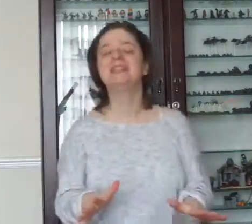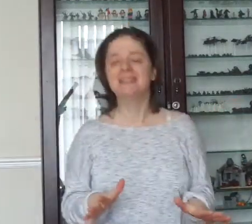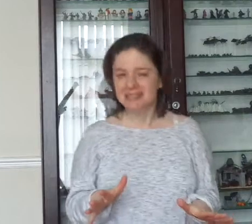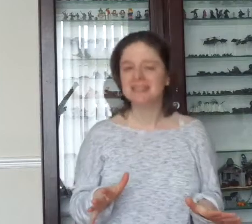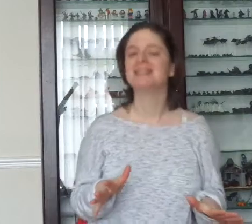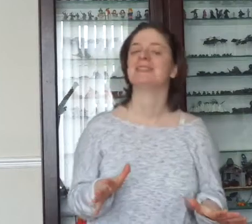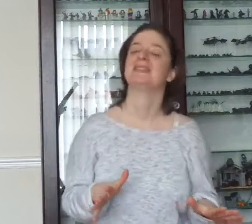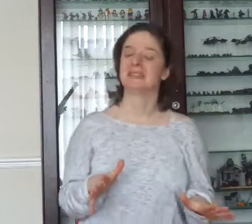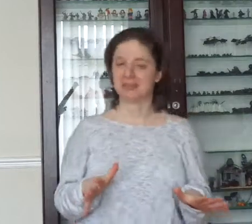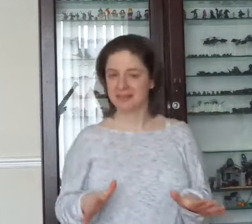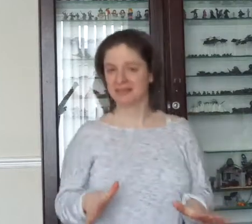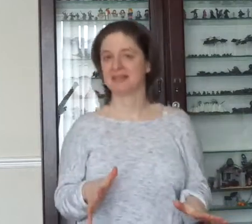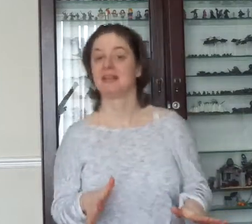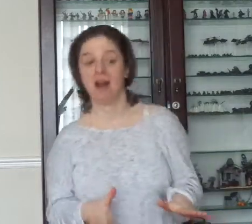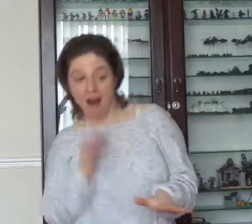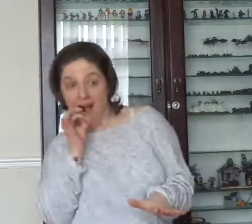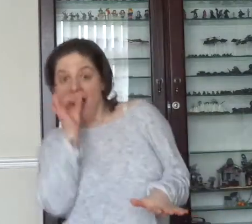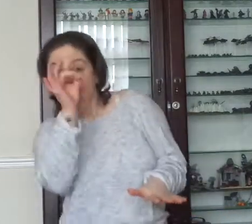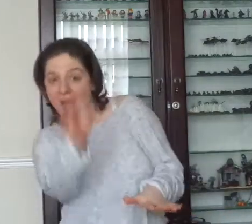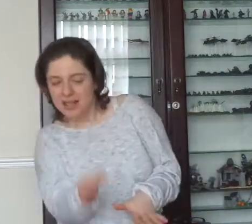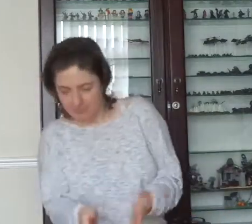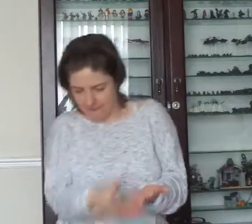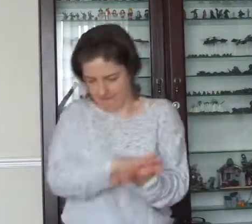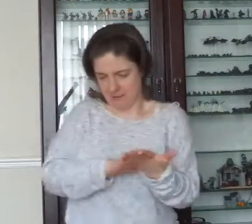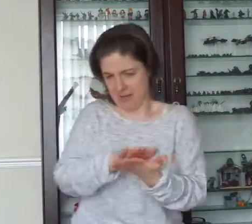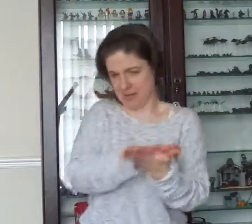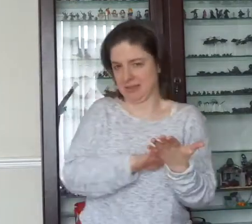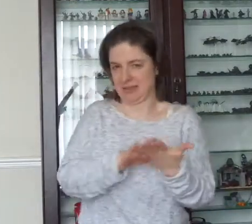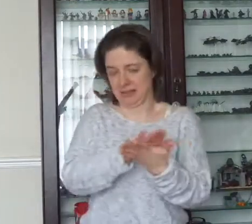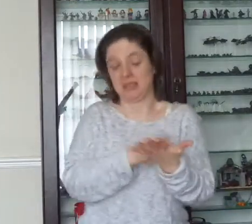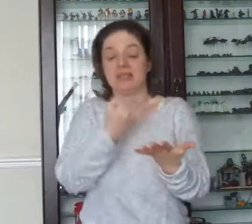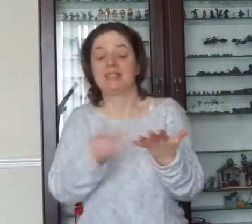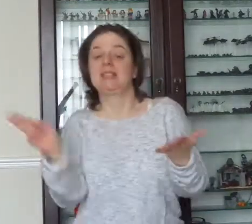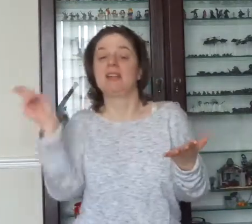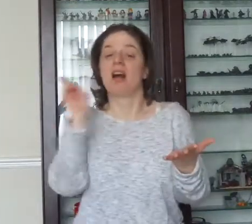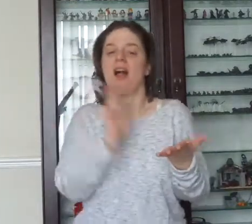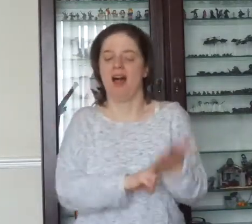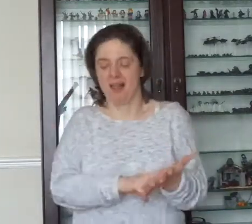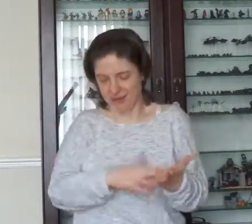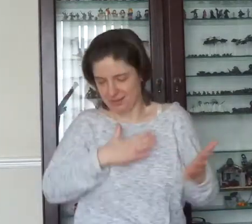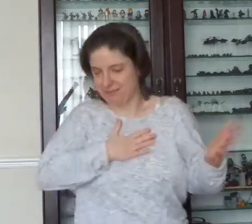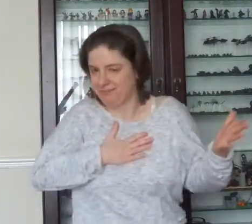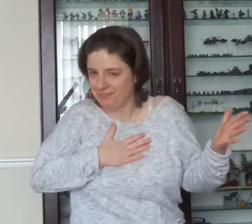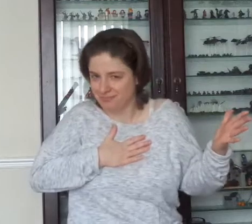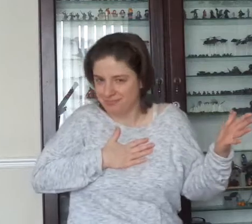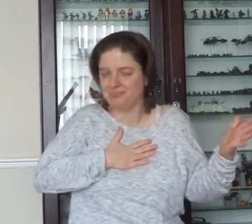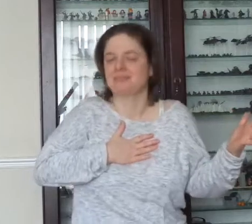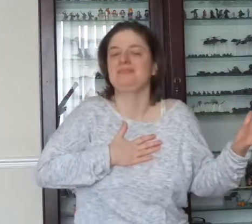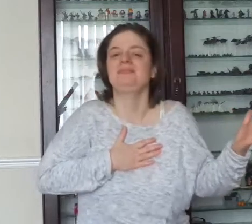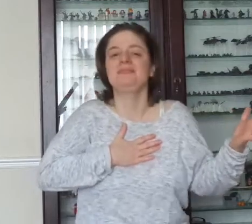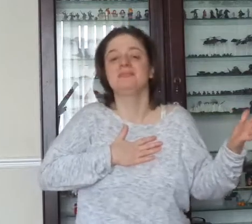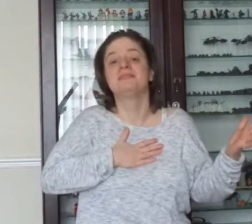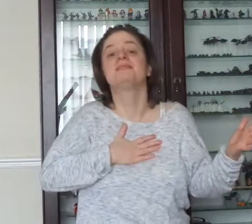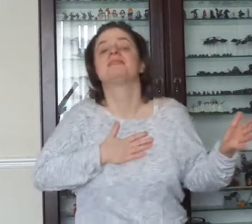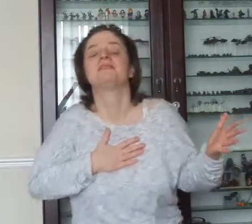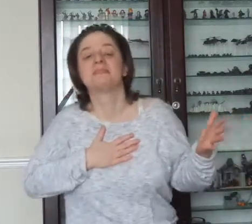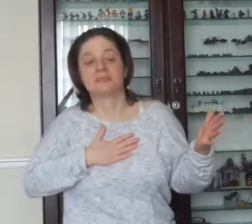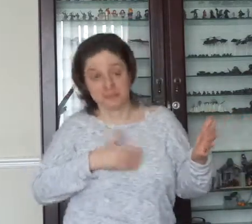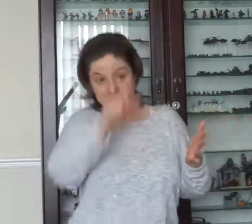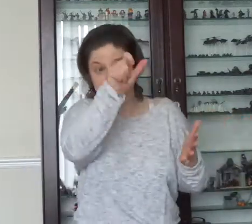and I'll ask them to pardon their prodigal son. And when they caress